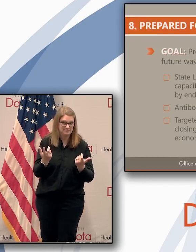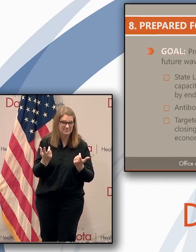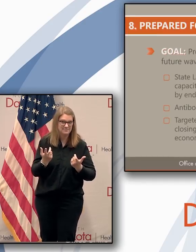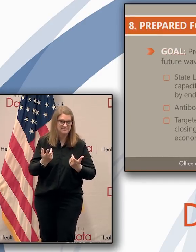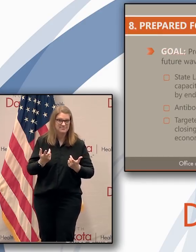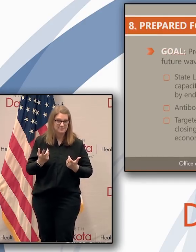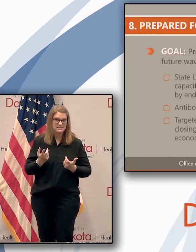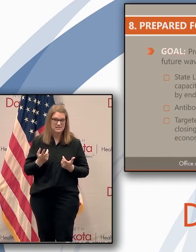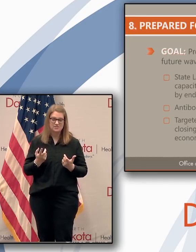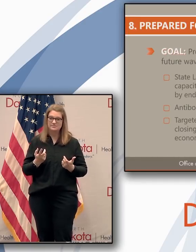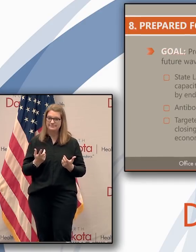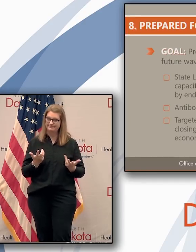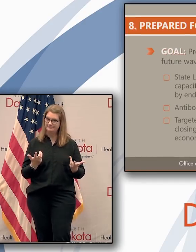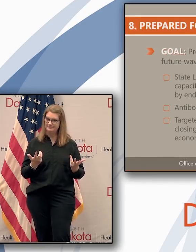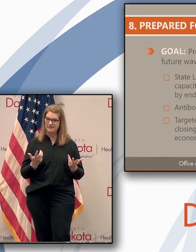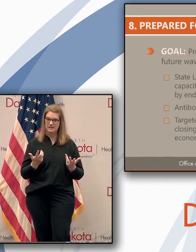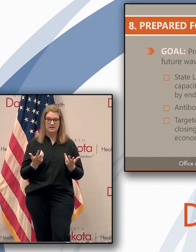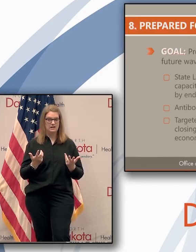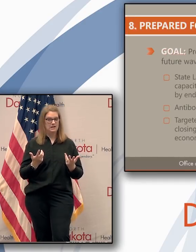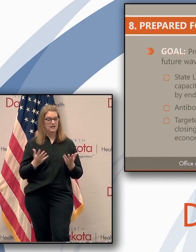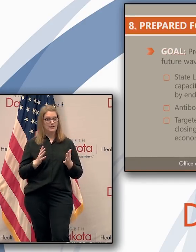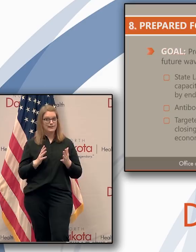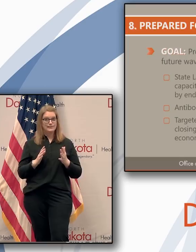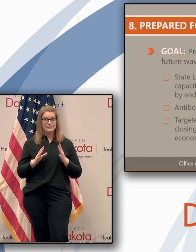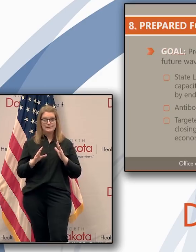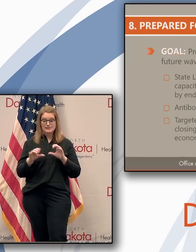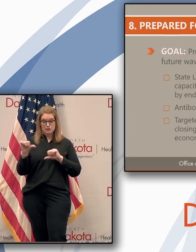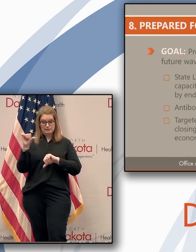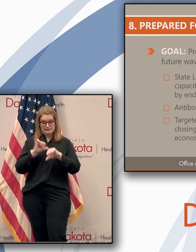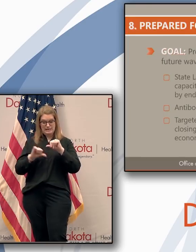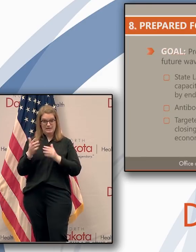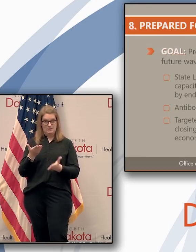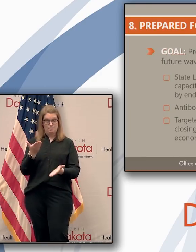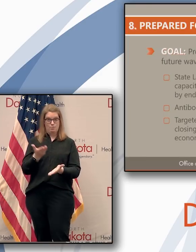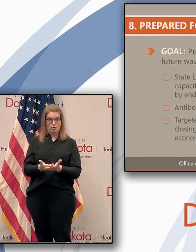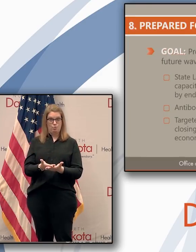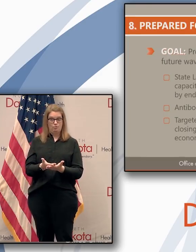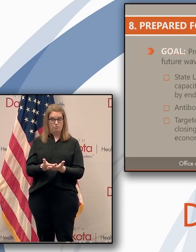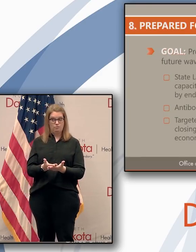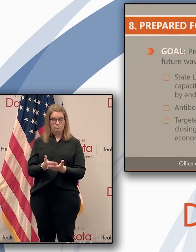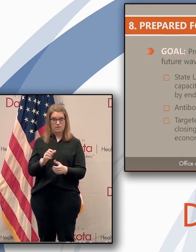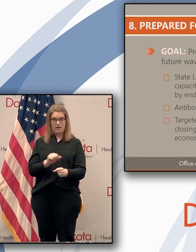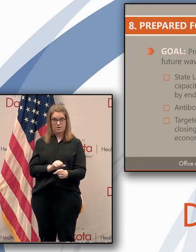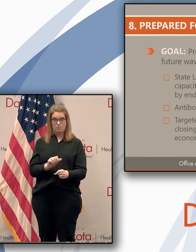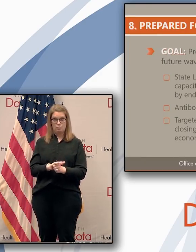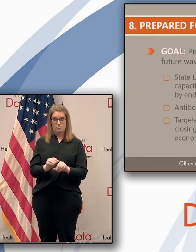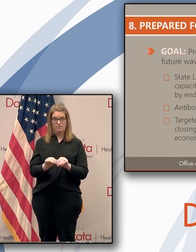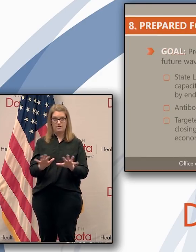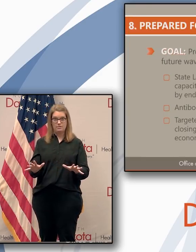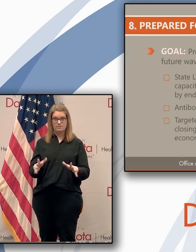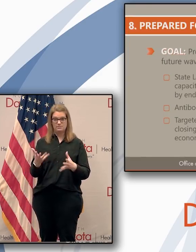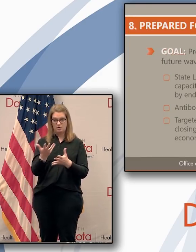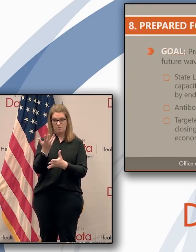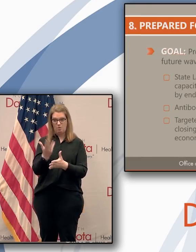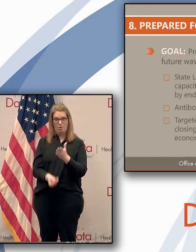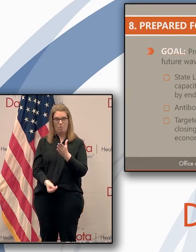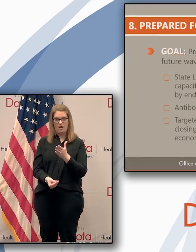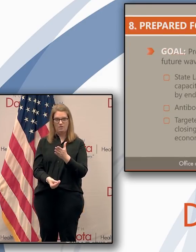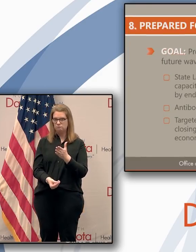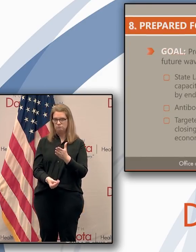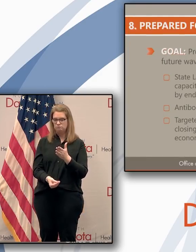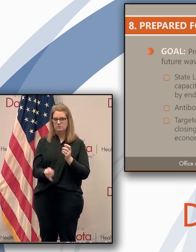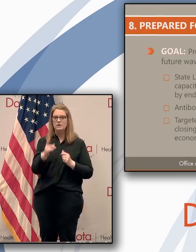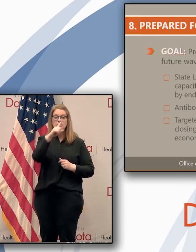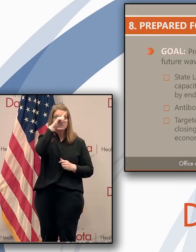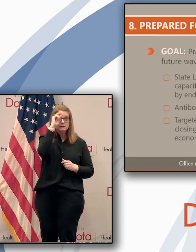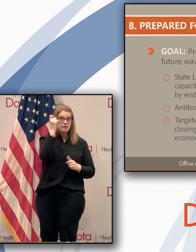no scientific evidence that coronavirus will go away. Even if it slows down during the summer, it's still